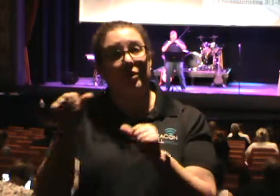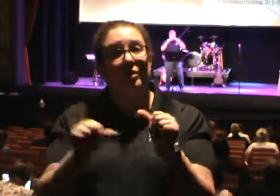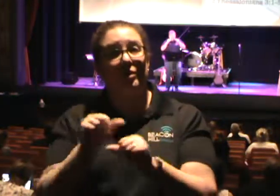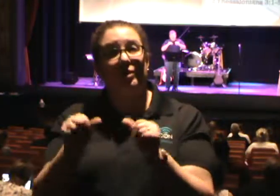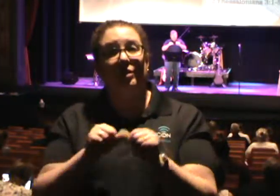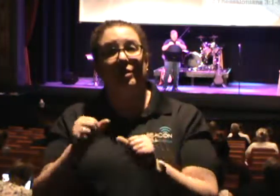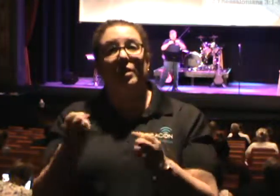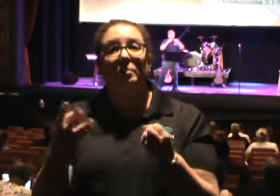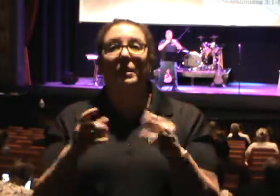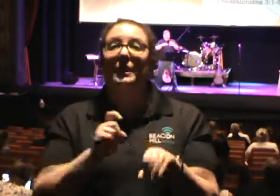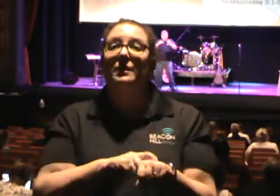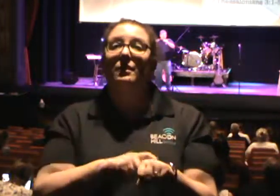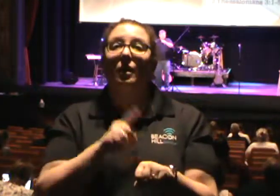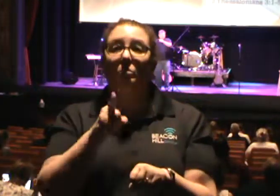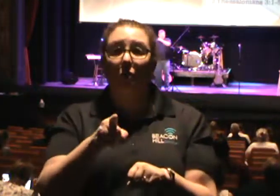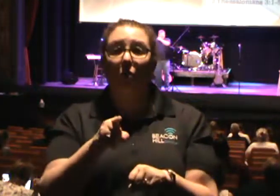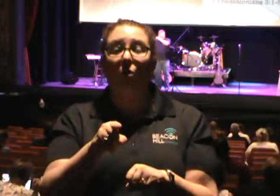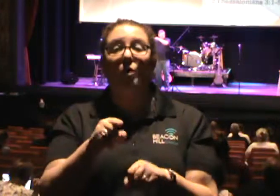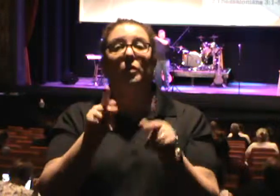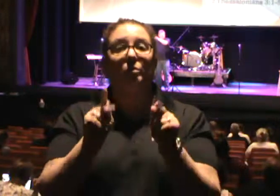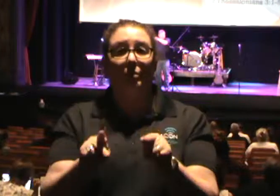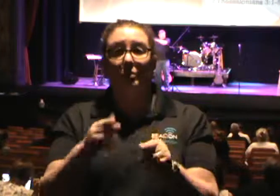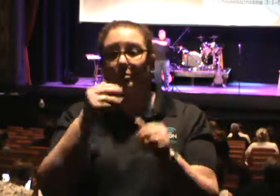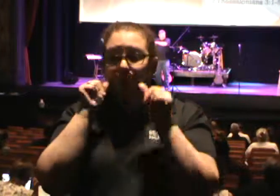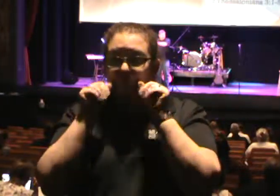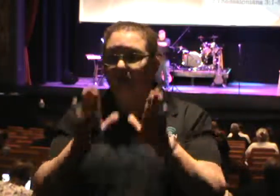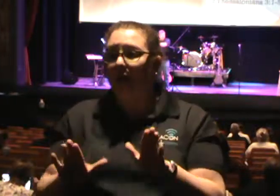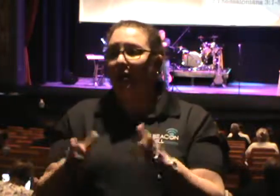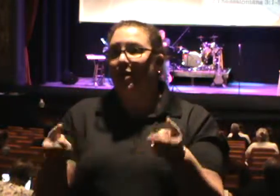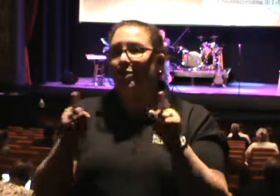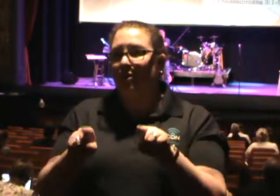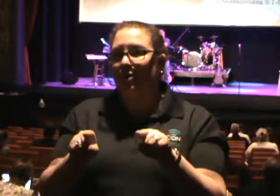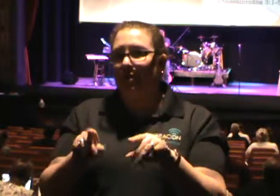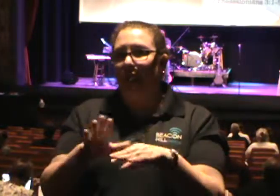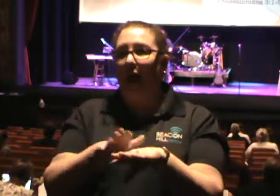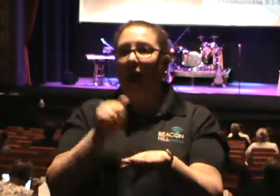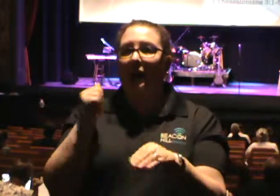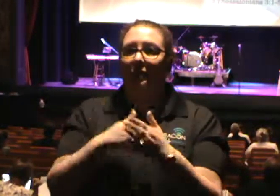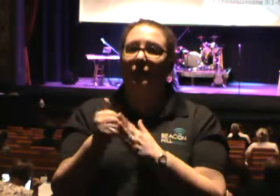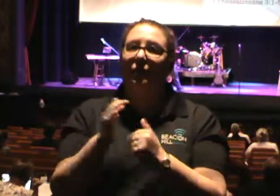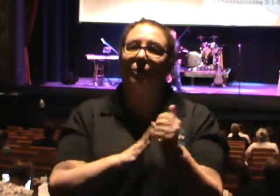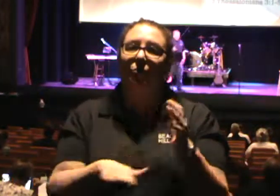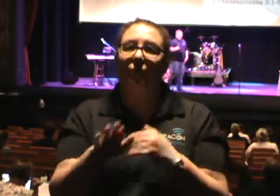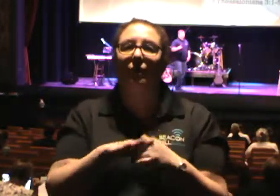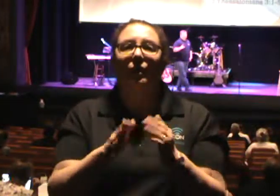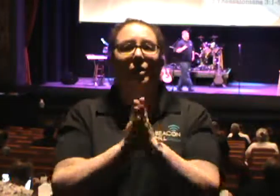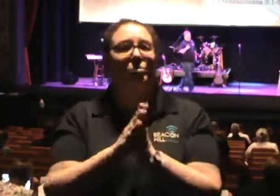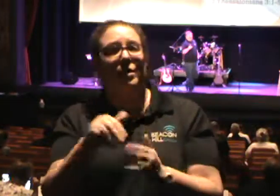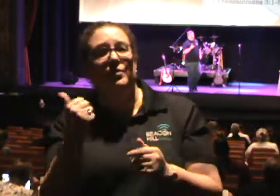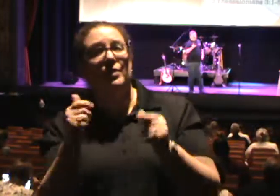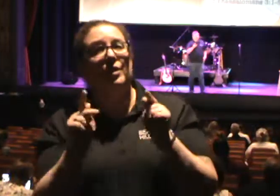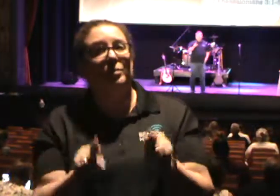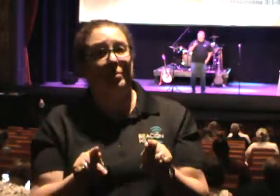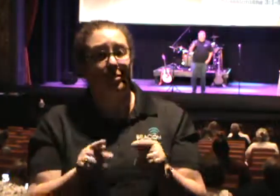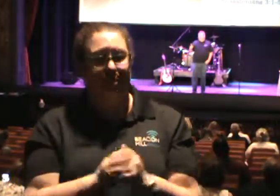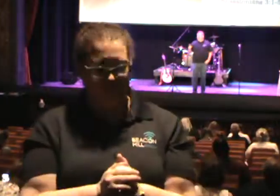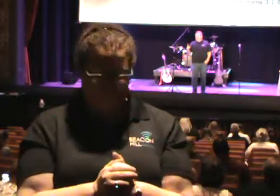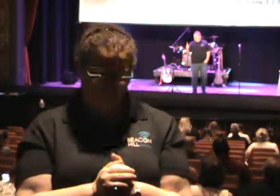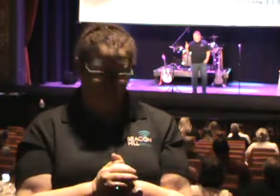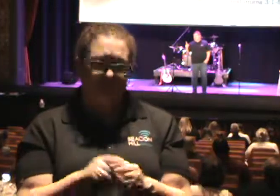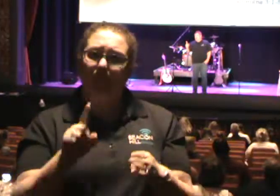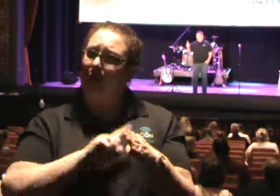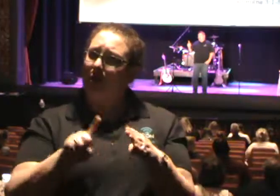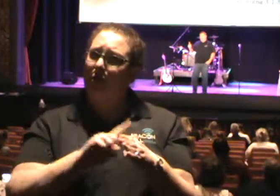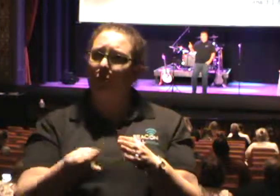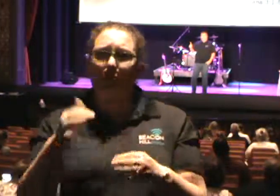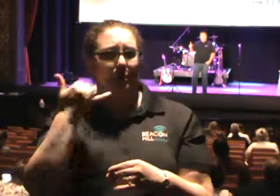be the one who is blessed when you get out of your comfort zone and ask how you can pray for someone else. This week, I made a phone